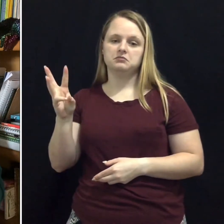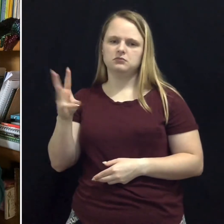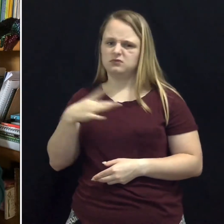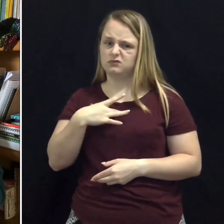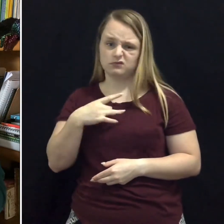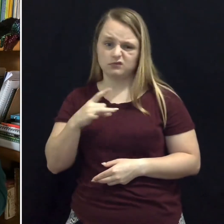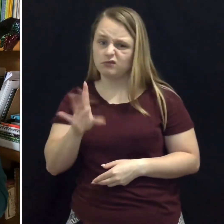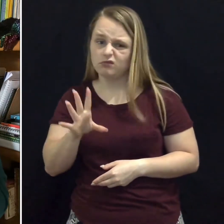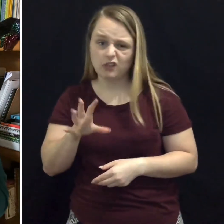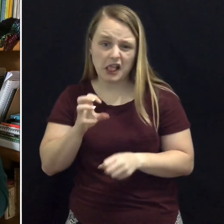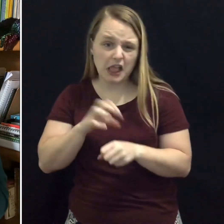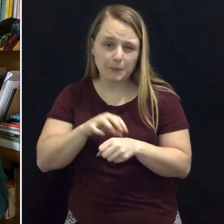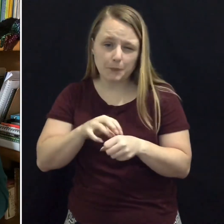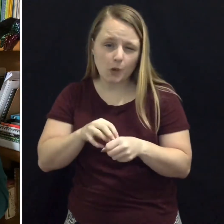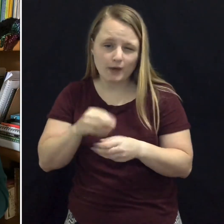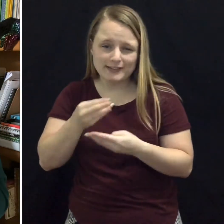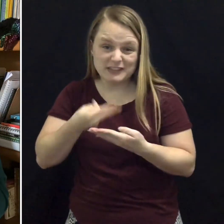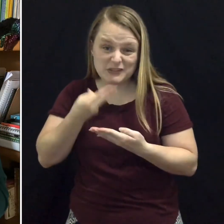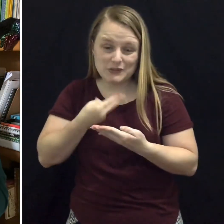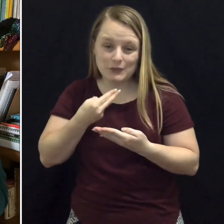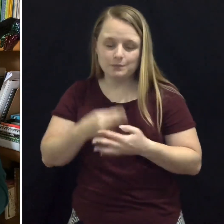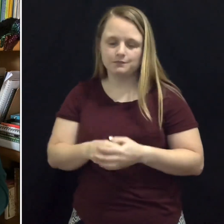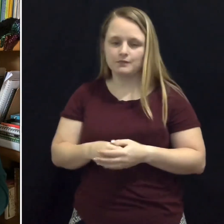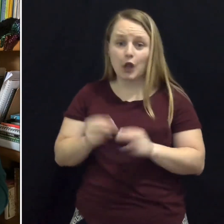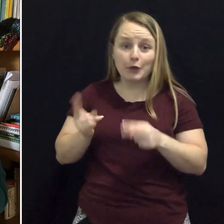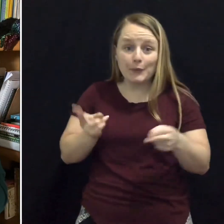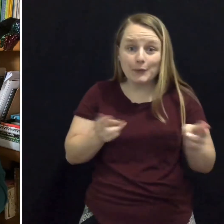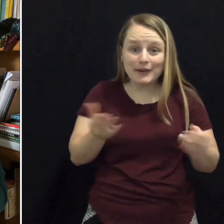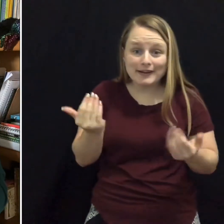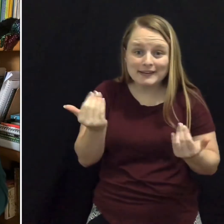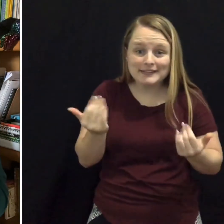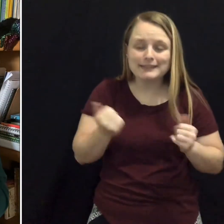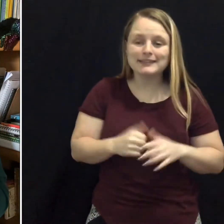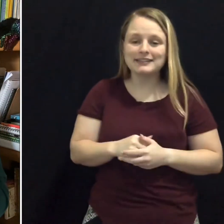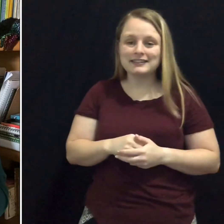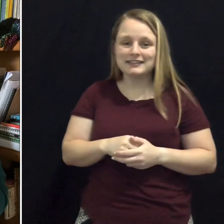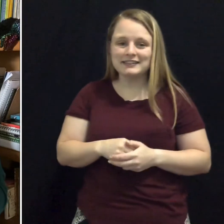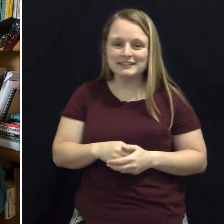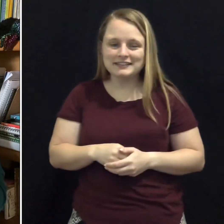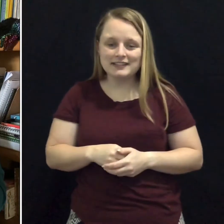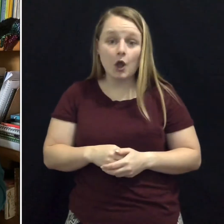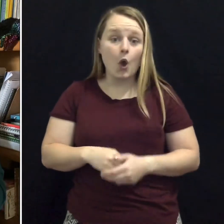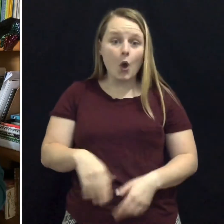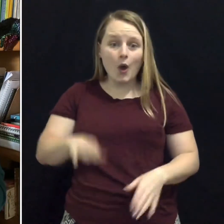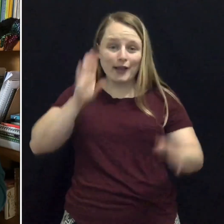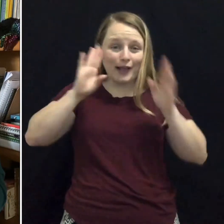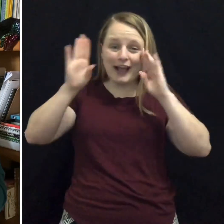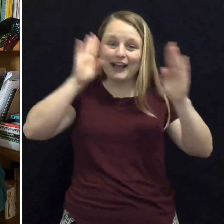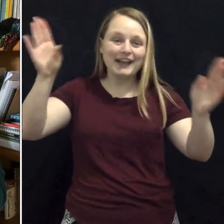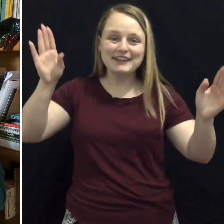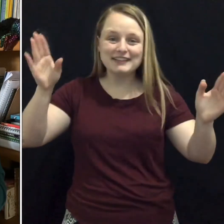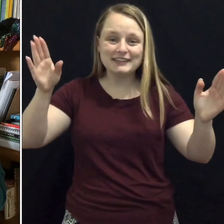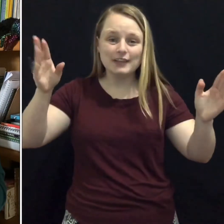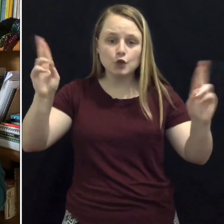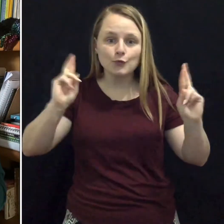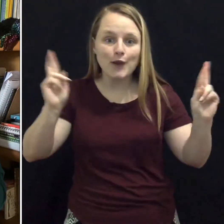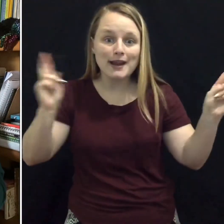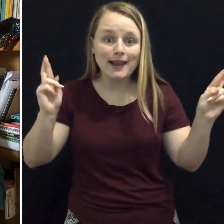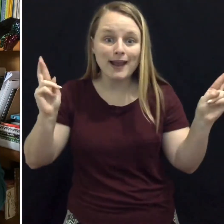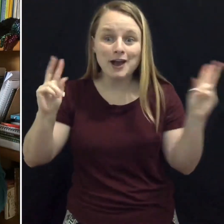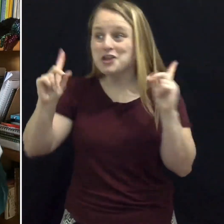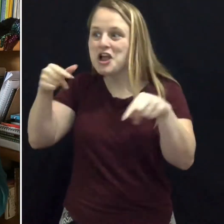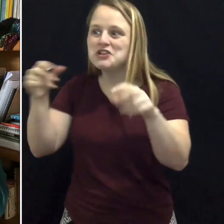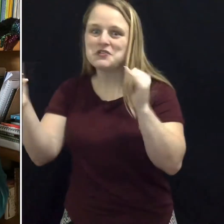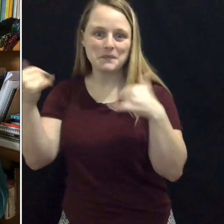Hurry, hurry. Go get dressed. Put on the clothes that you like best. Hey, hey, what do you say?